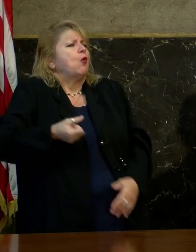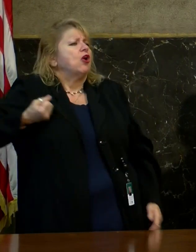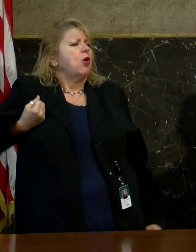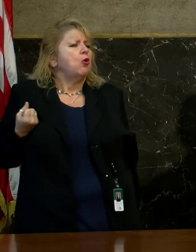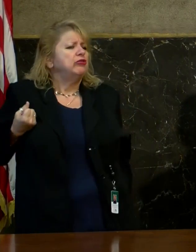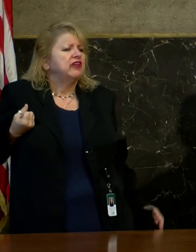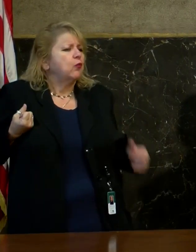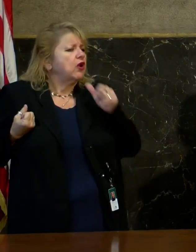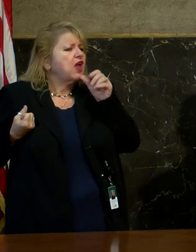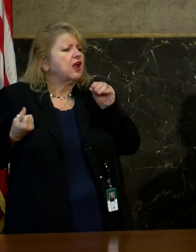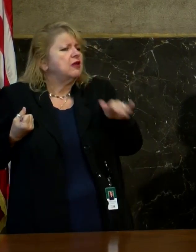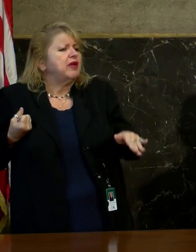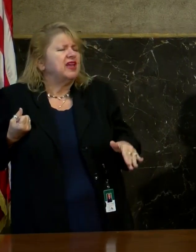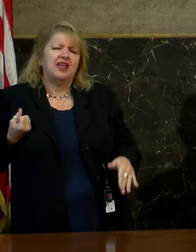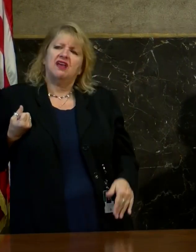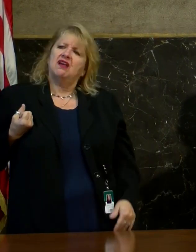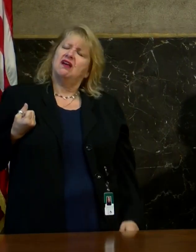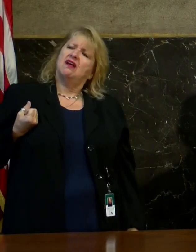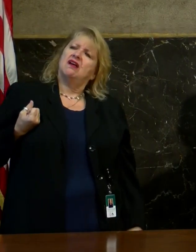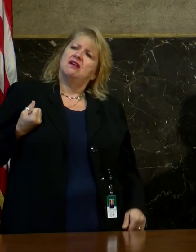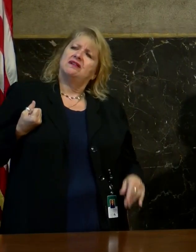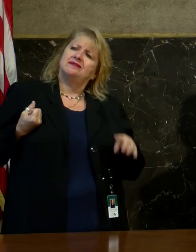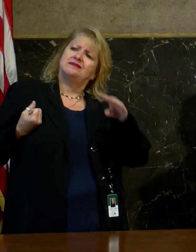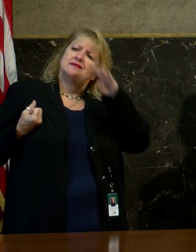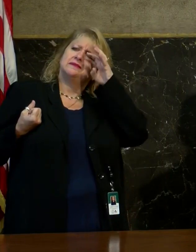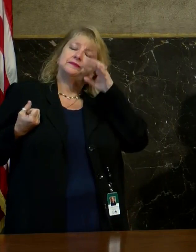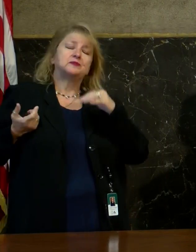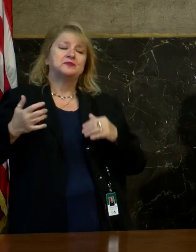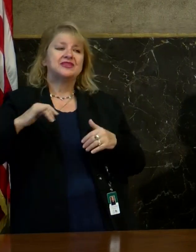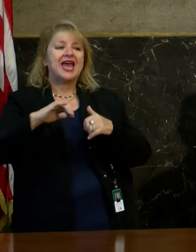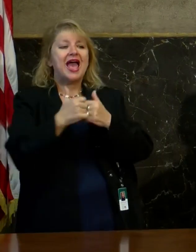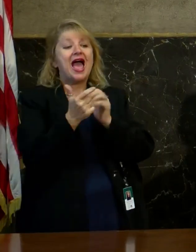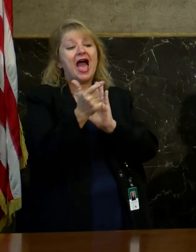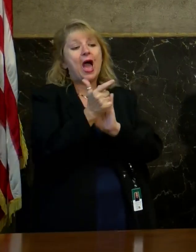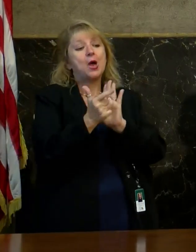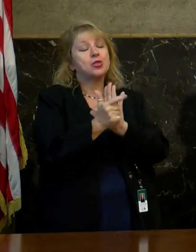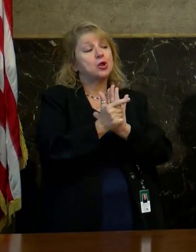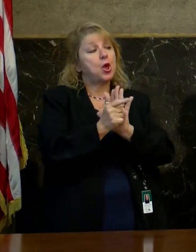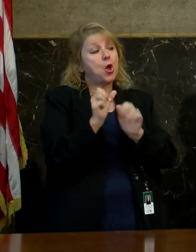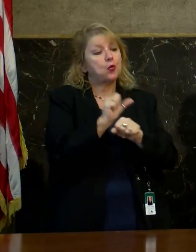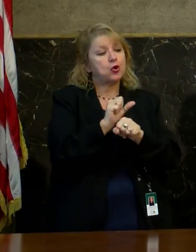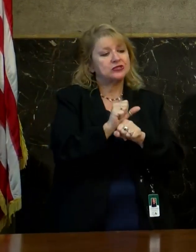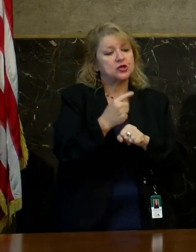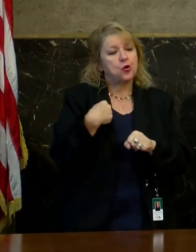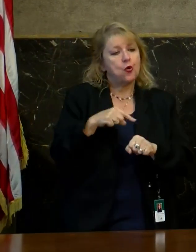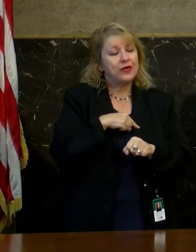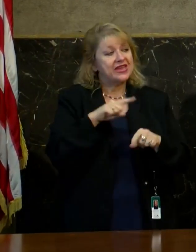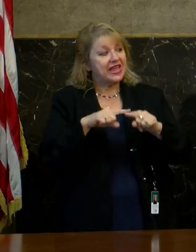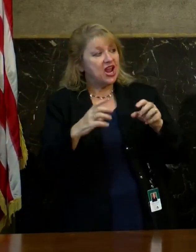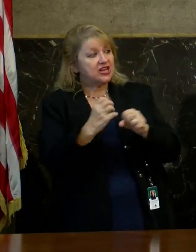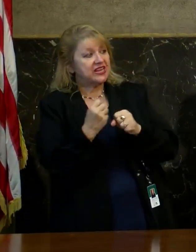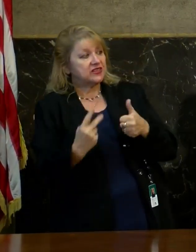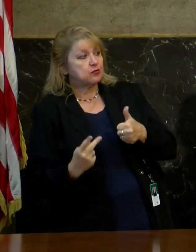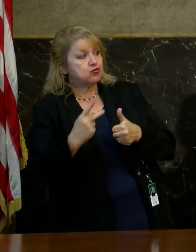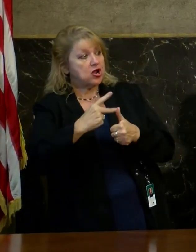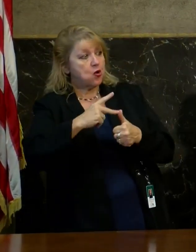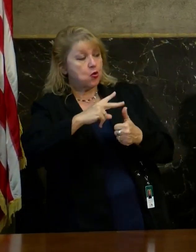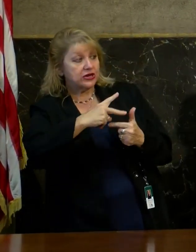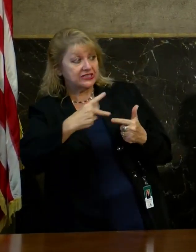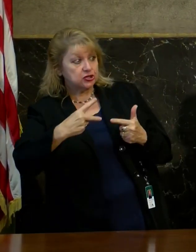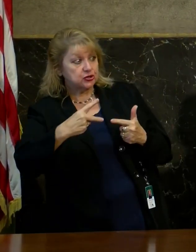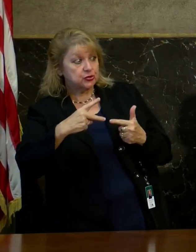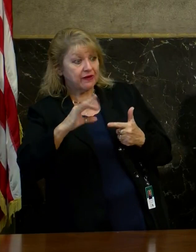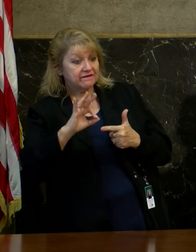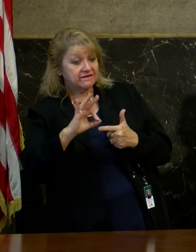secondly the way the law works is we will never get to the priority to funding in the capital construction program